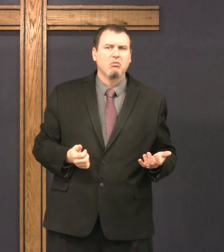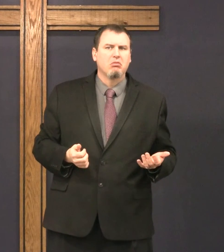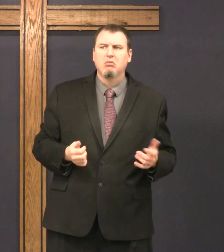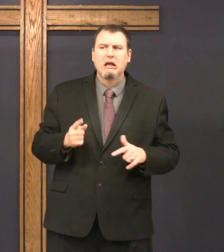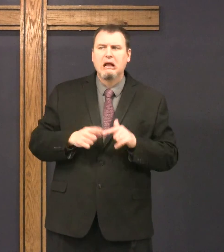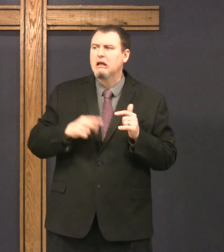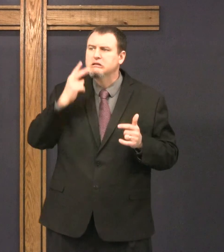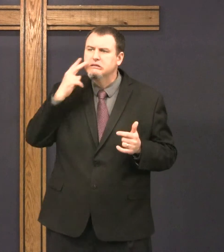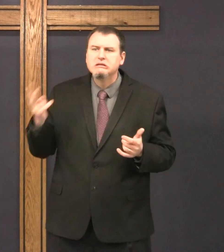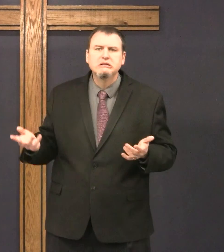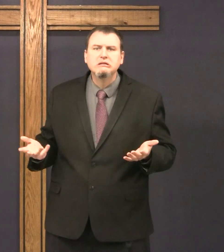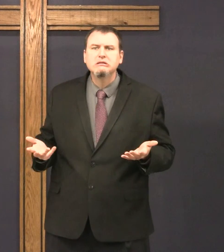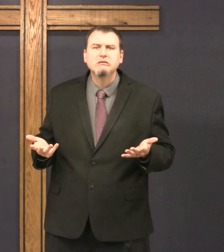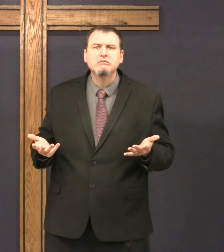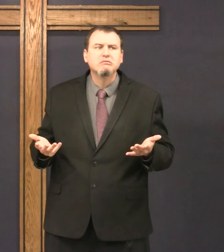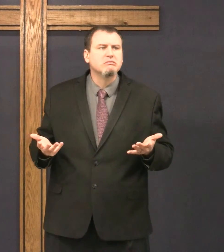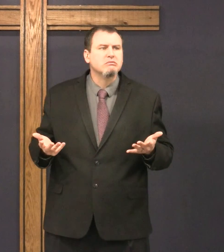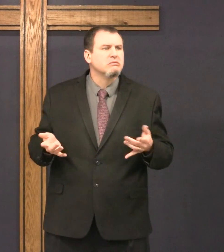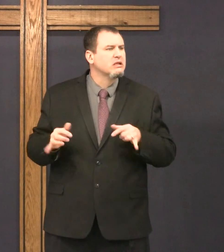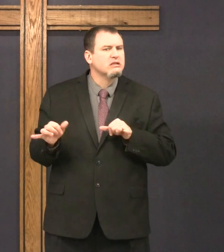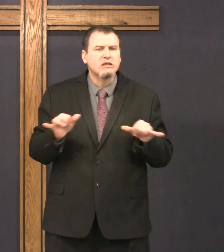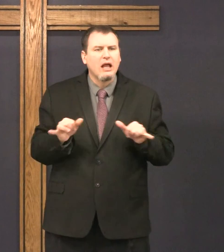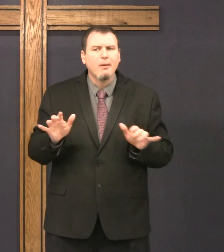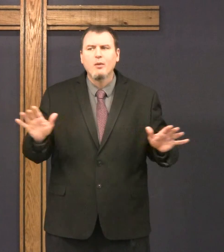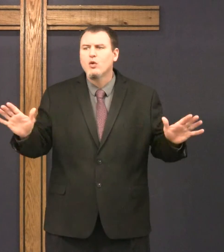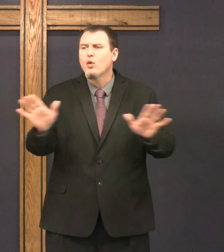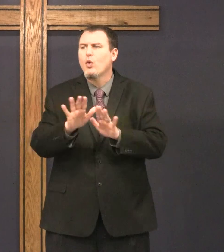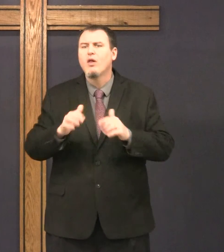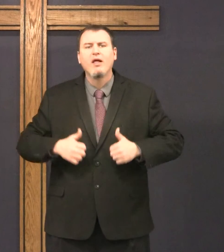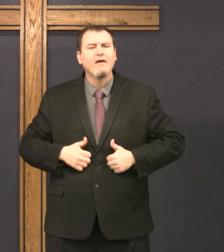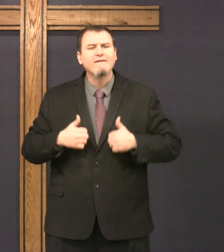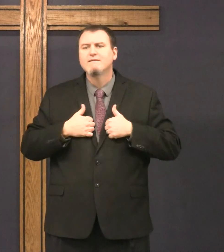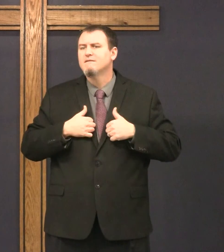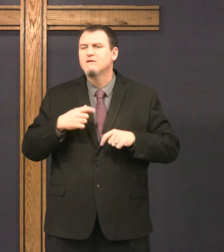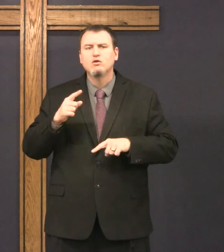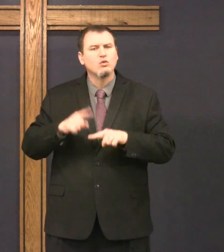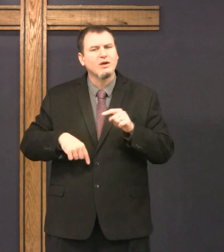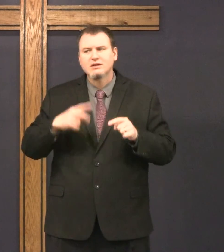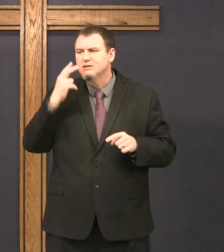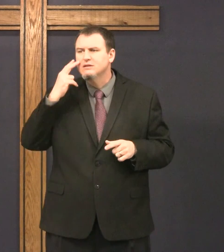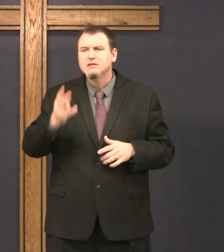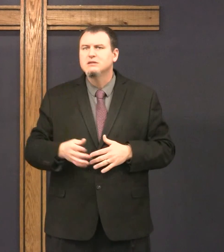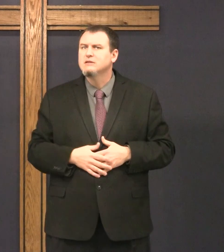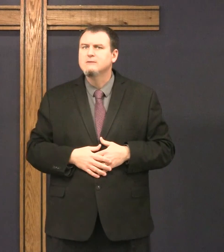You know, that point, he couldn't see it. It's the same with your life.